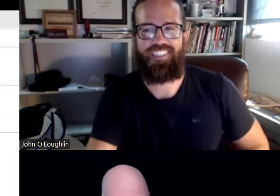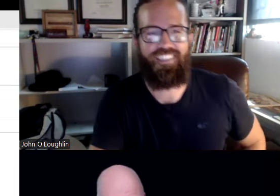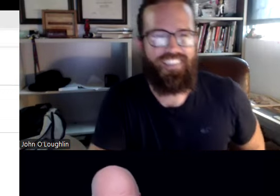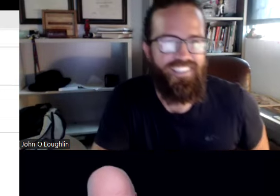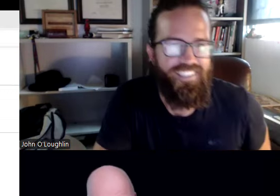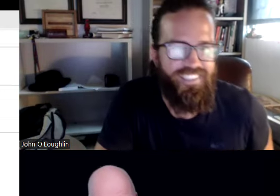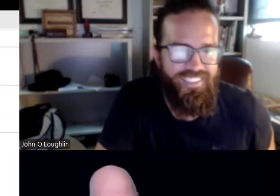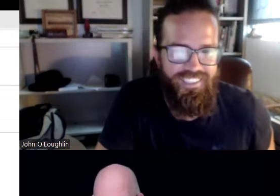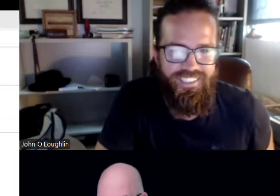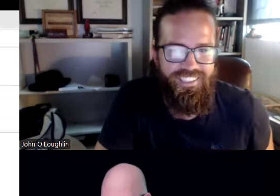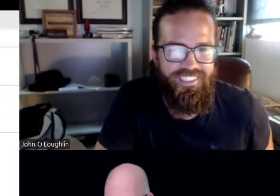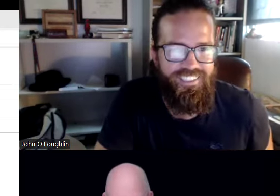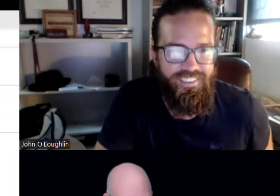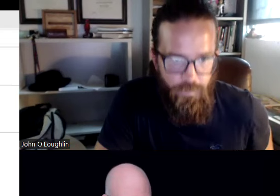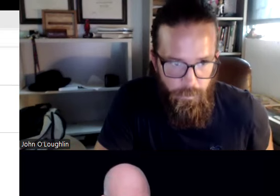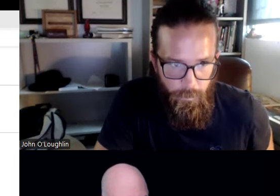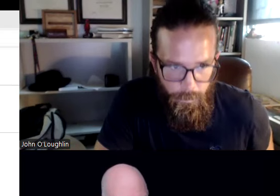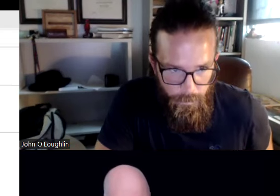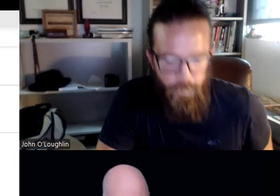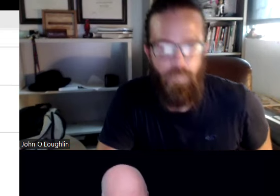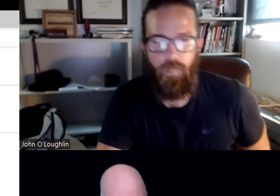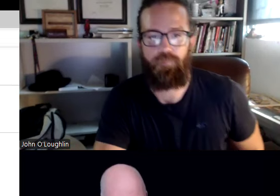bus and have a nice little tour together